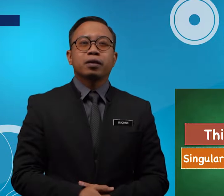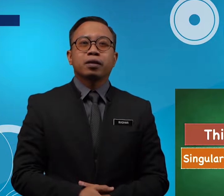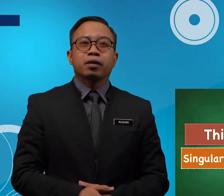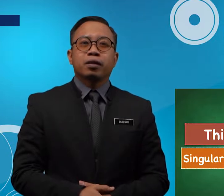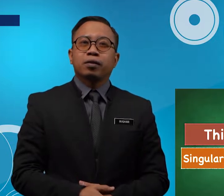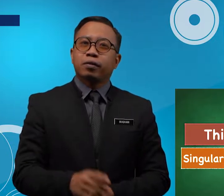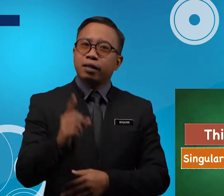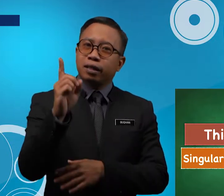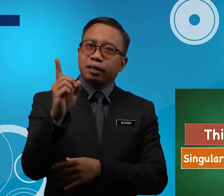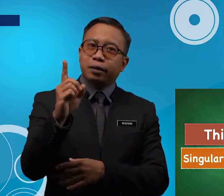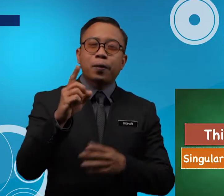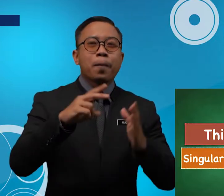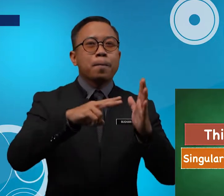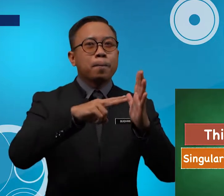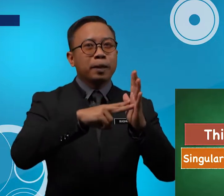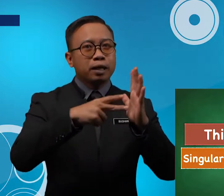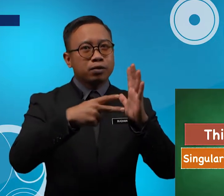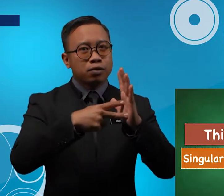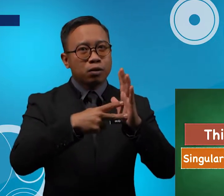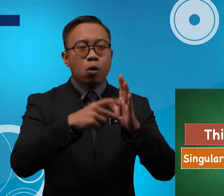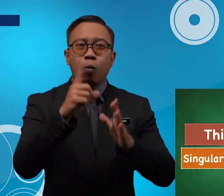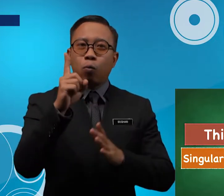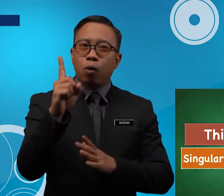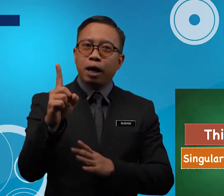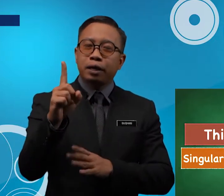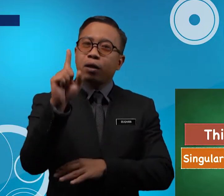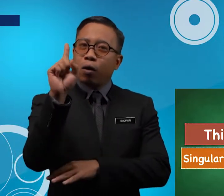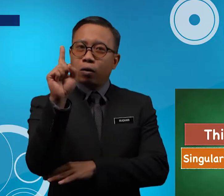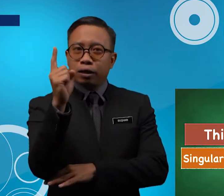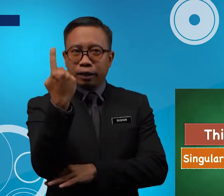Singular Singular One Only